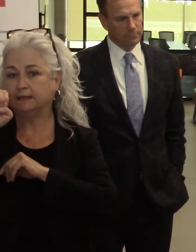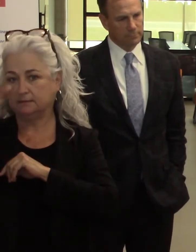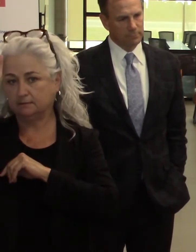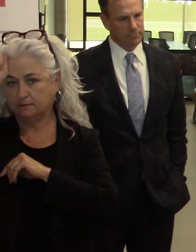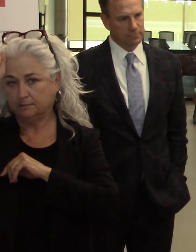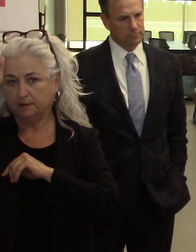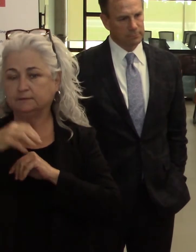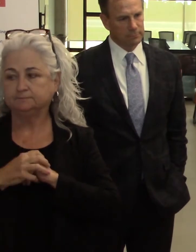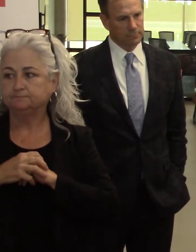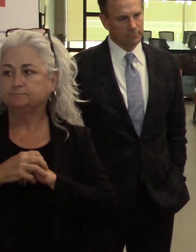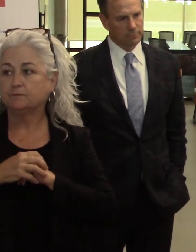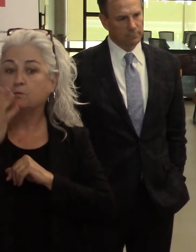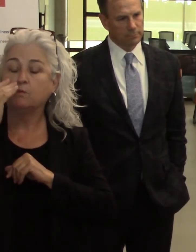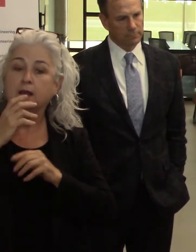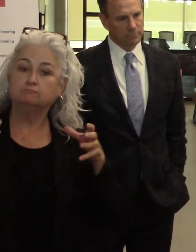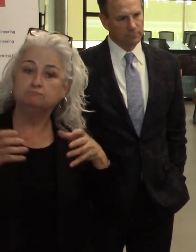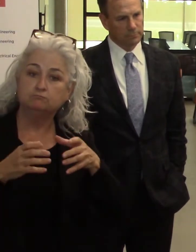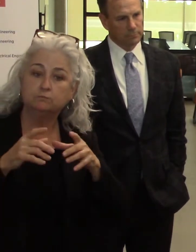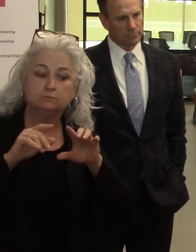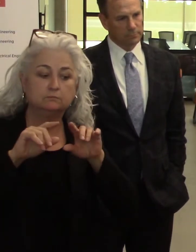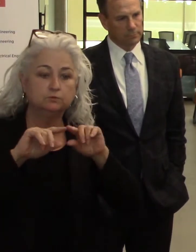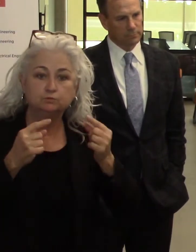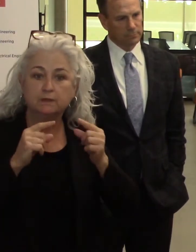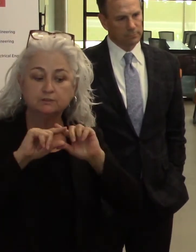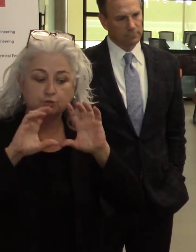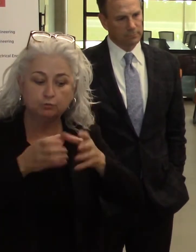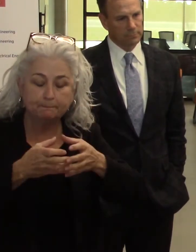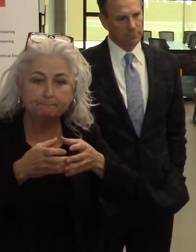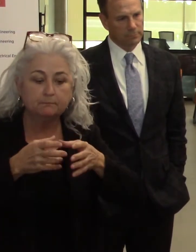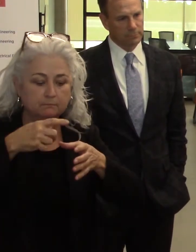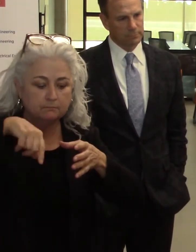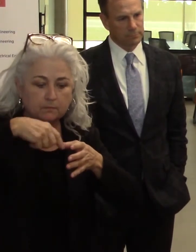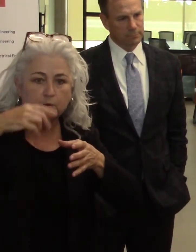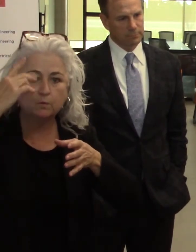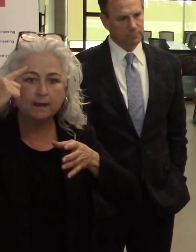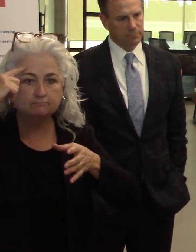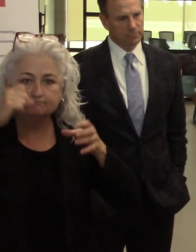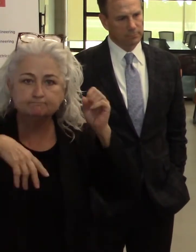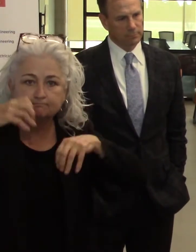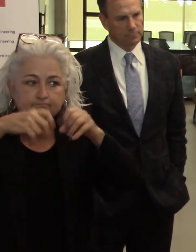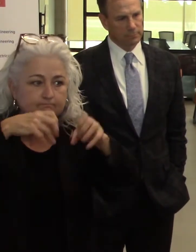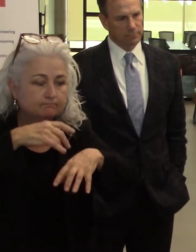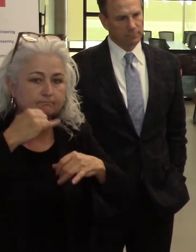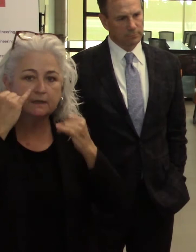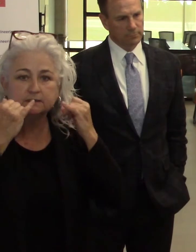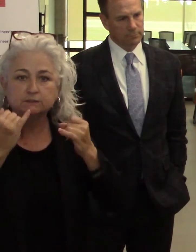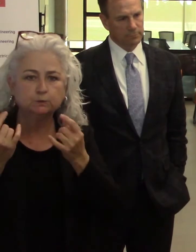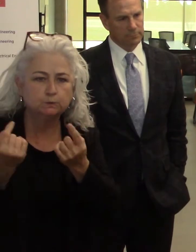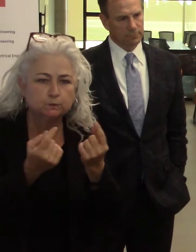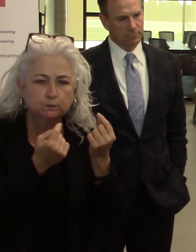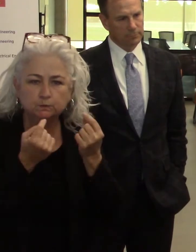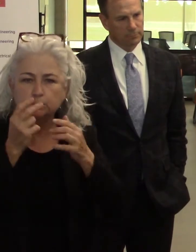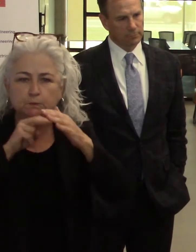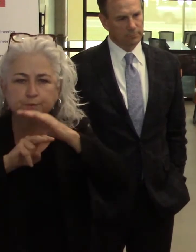to bounce ideas off each other and to look to move ahead.